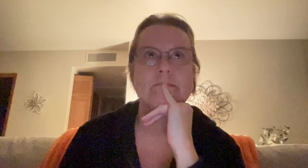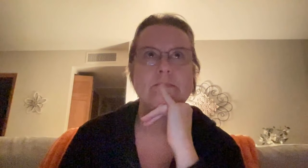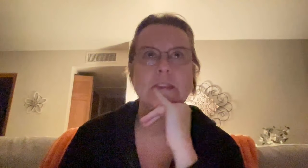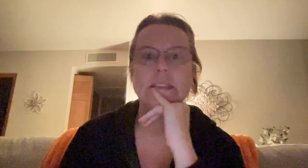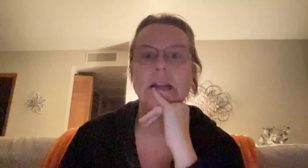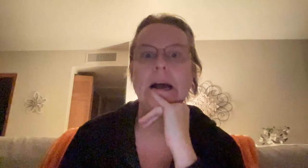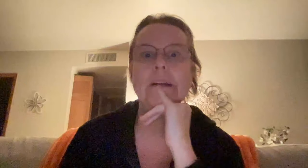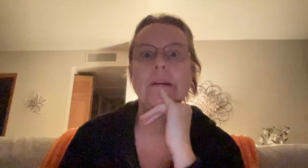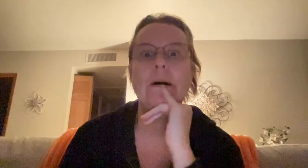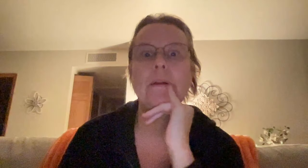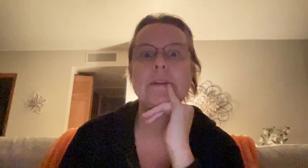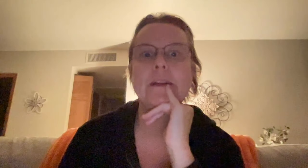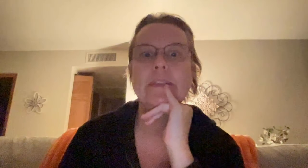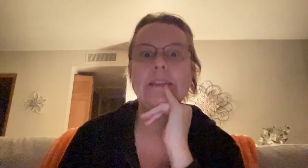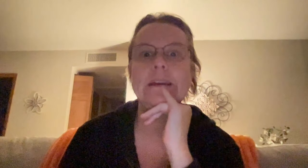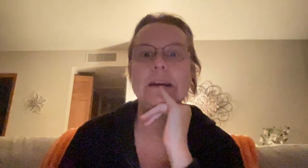And he's like, I don't know. There's nothing in there.